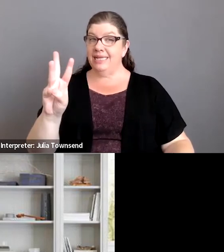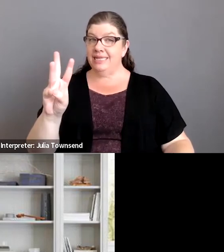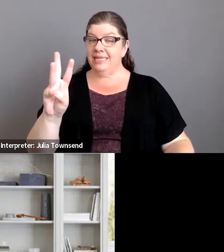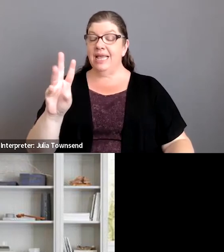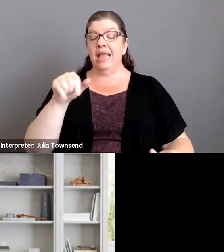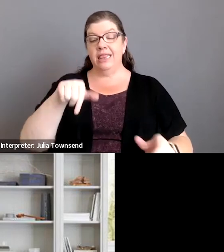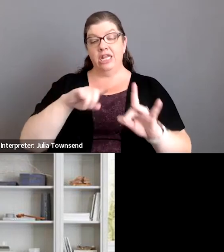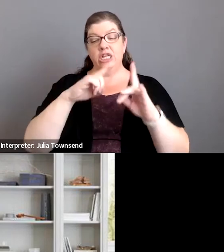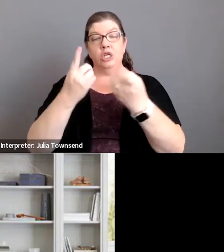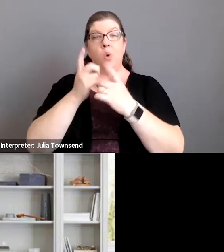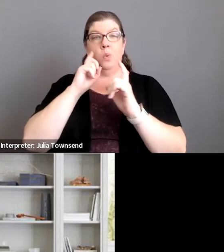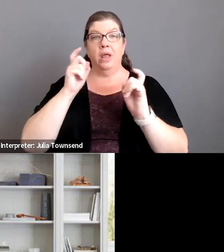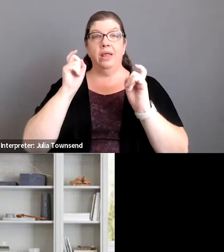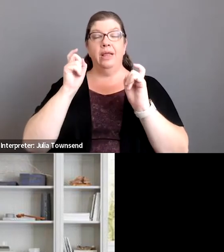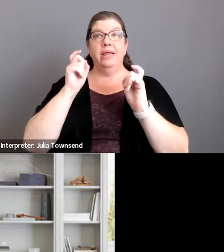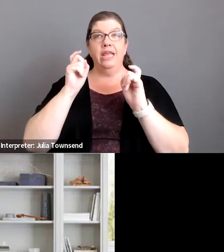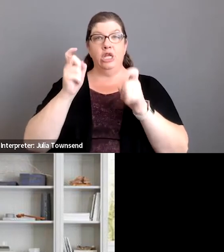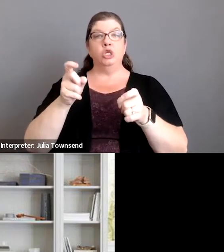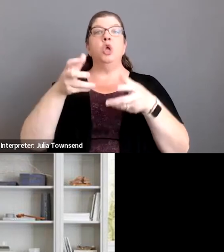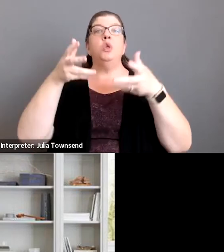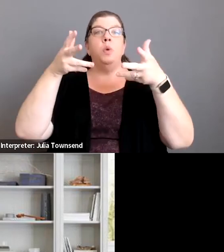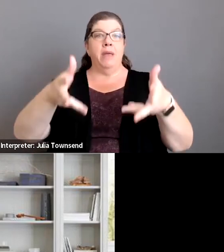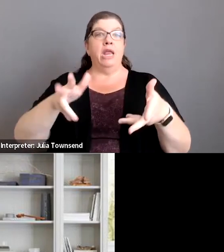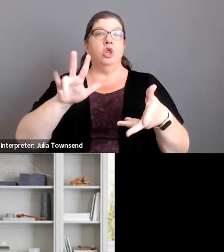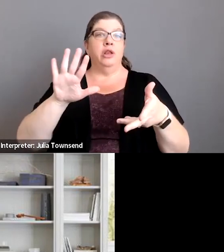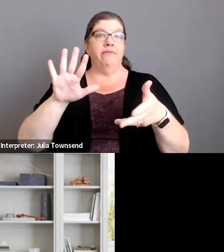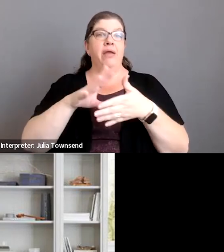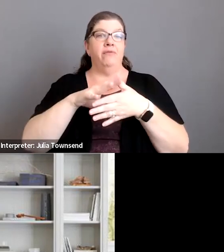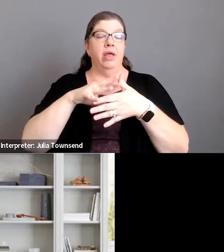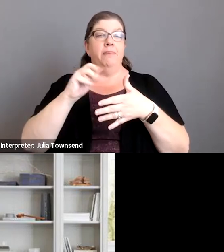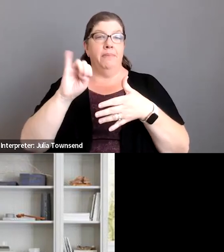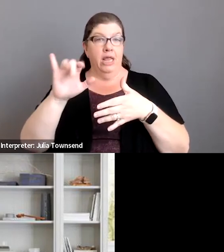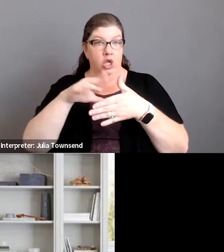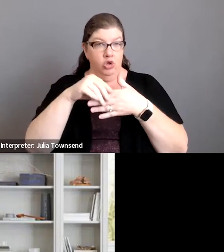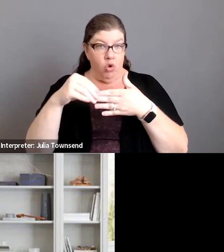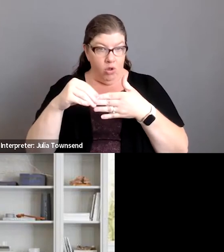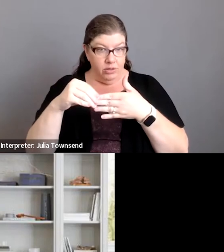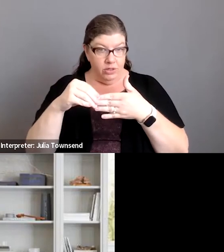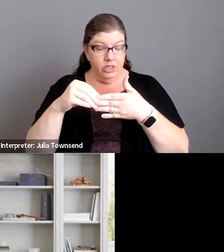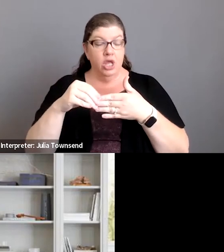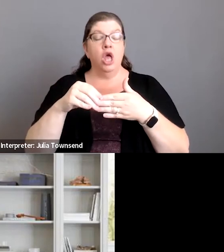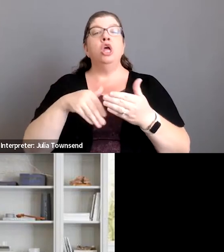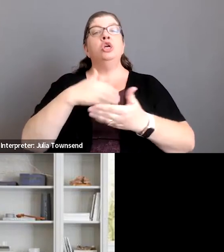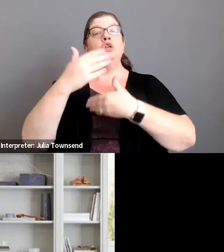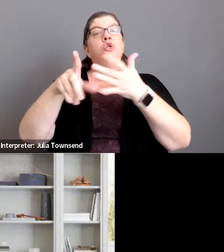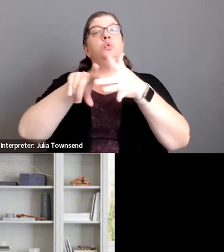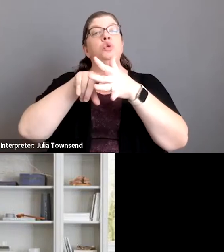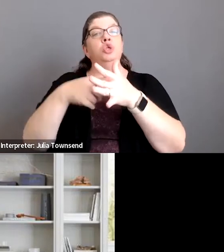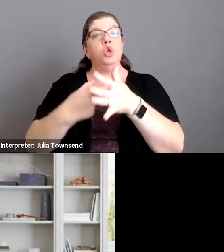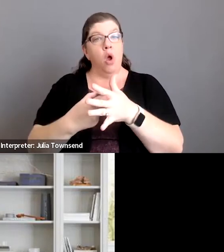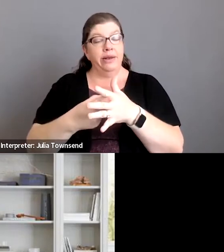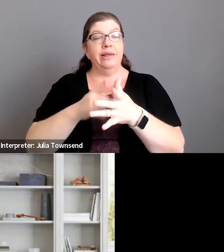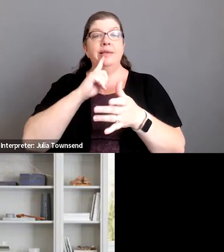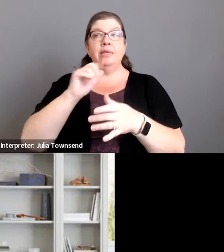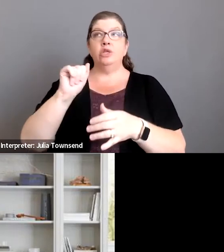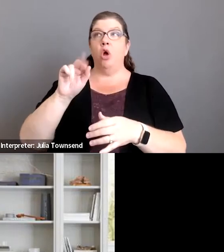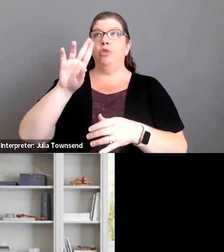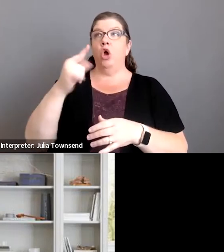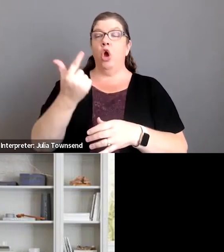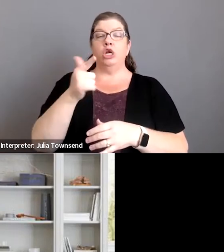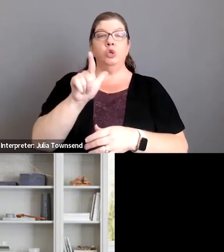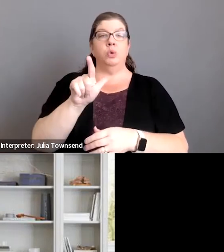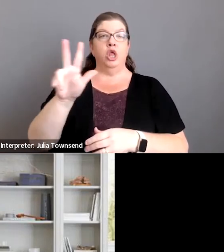the district will issue the remaining 35 million dollars and the process to start that is actually at the august